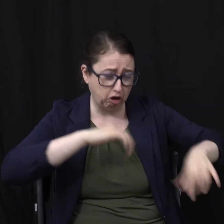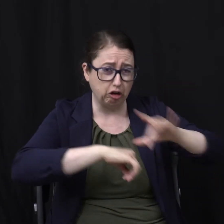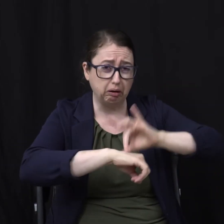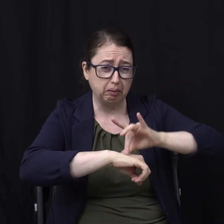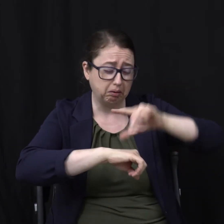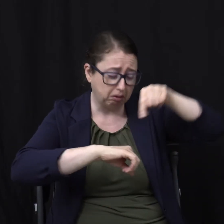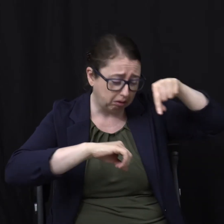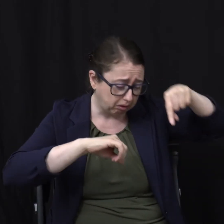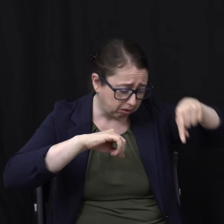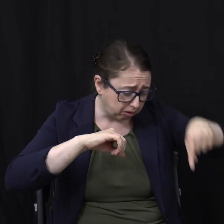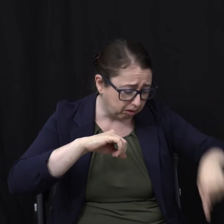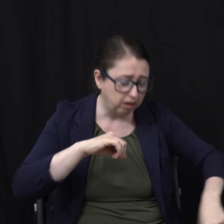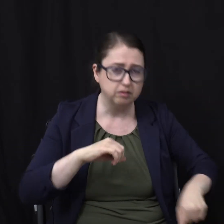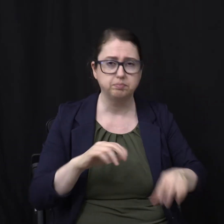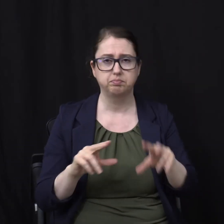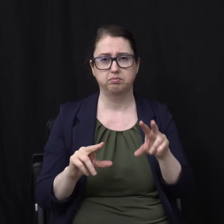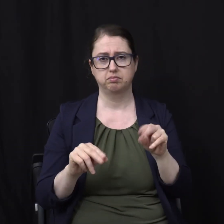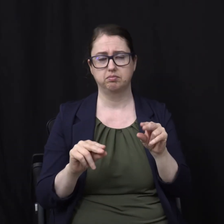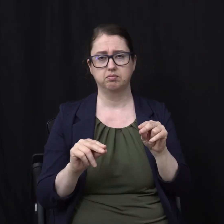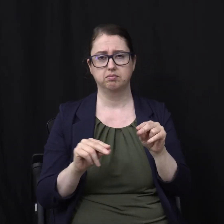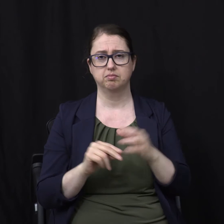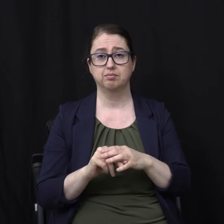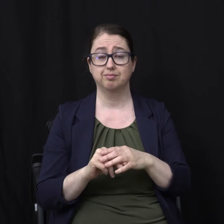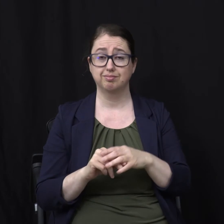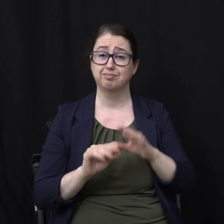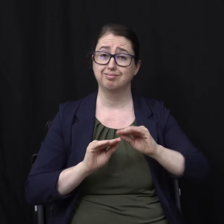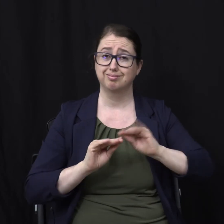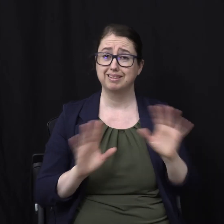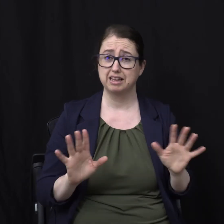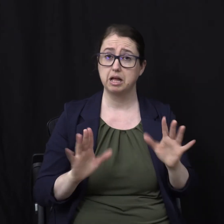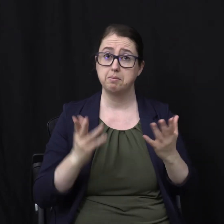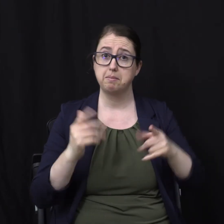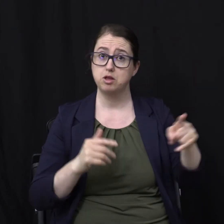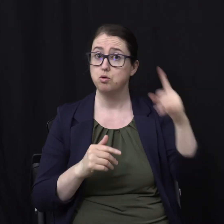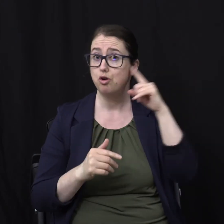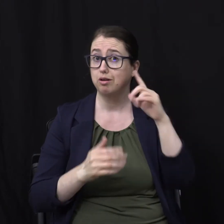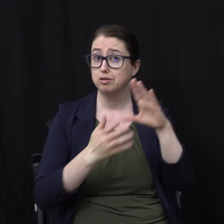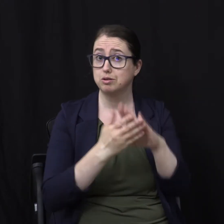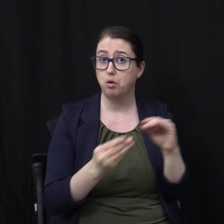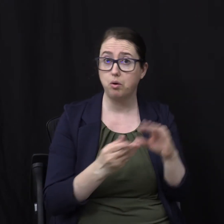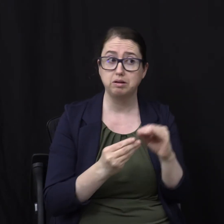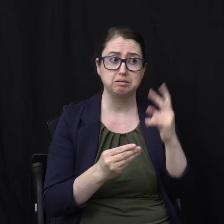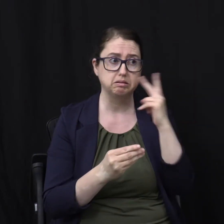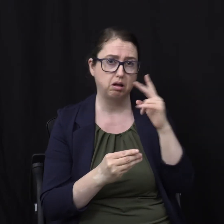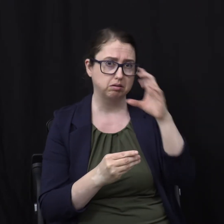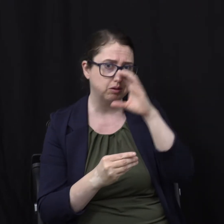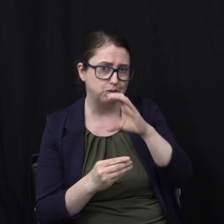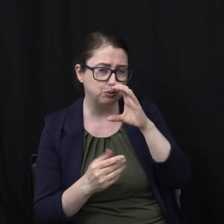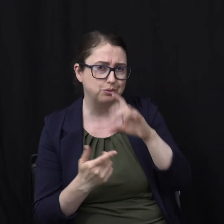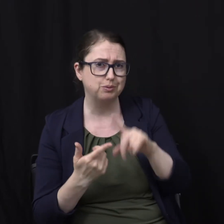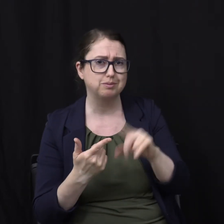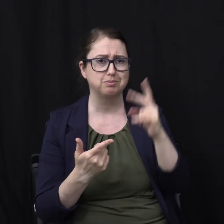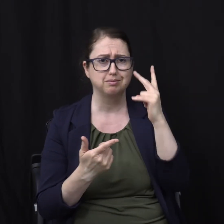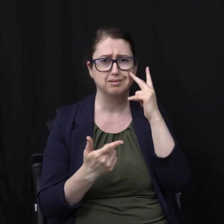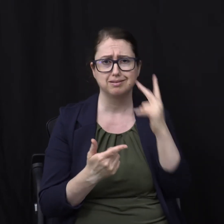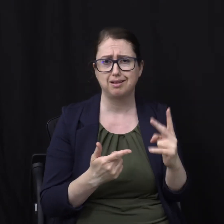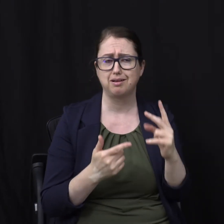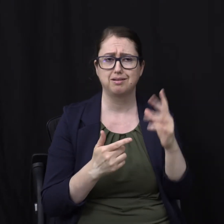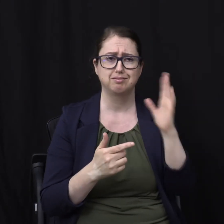That we can go Wow okay So everything I've heard From wherever From cartoons To dark ages mythology To stuff